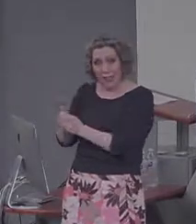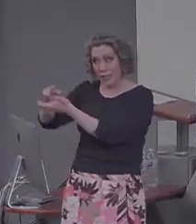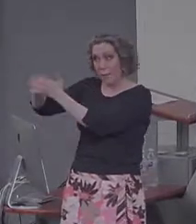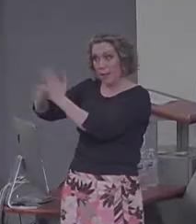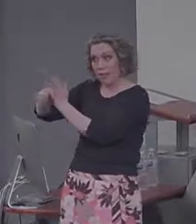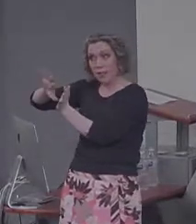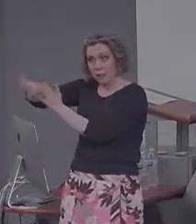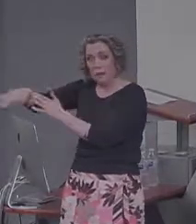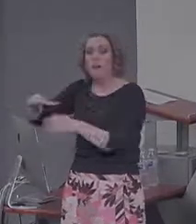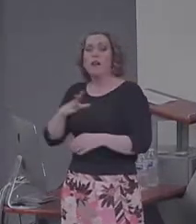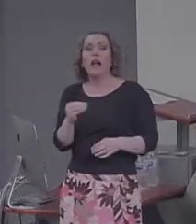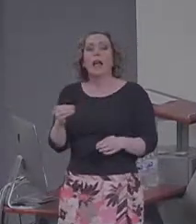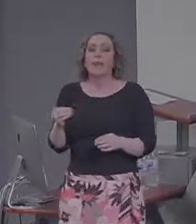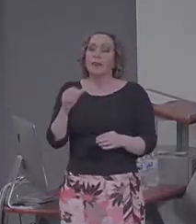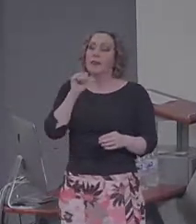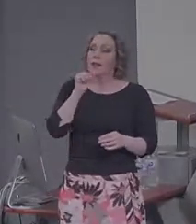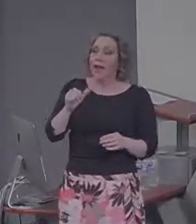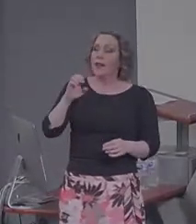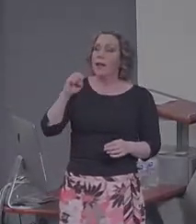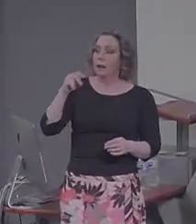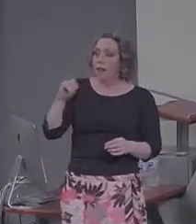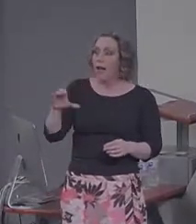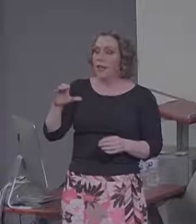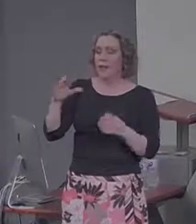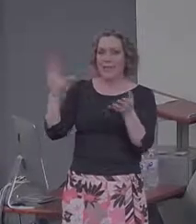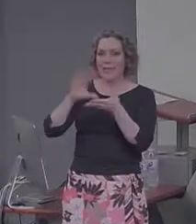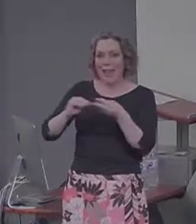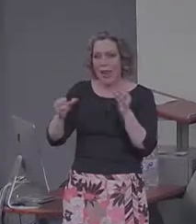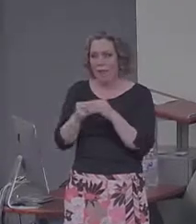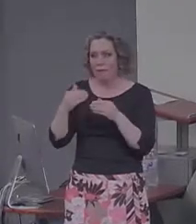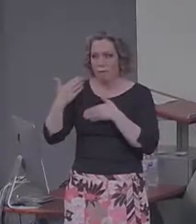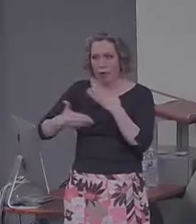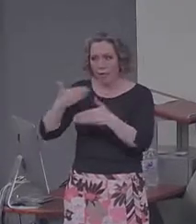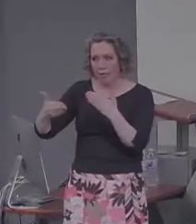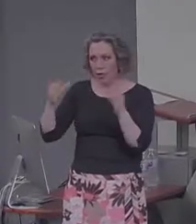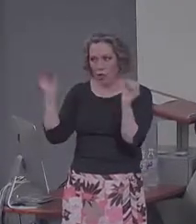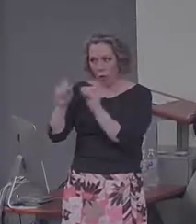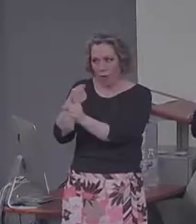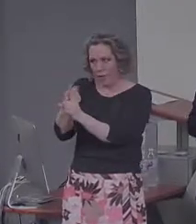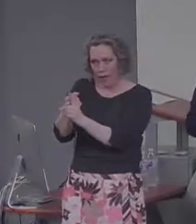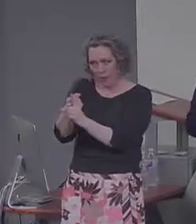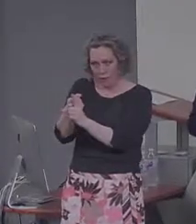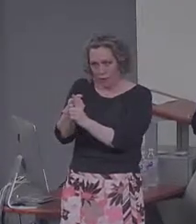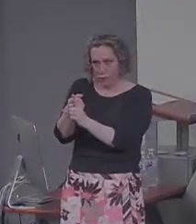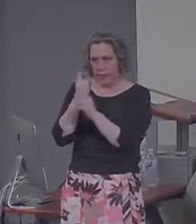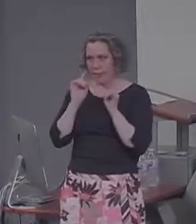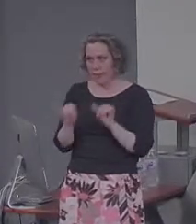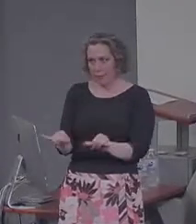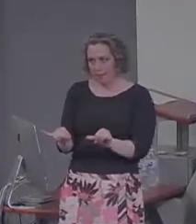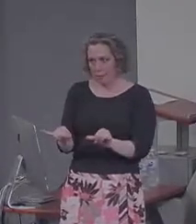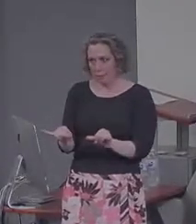non-episodic narrative processes. It doesn't have any impact on picture description.